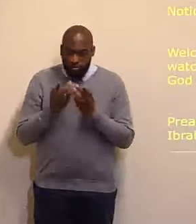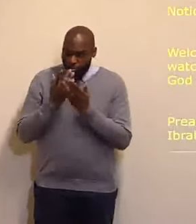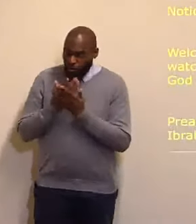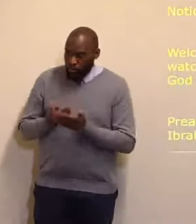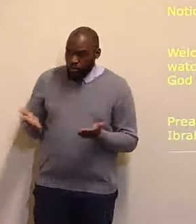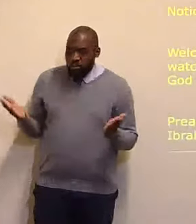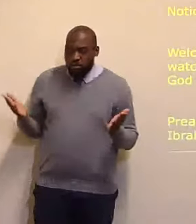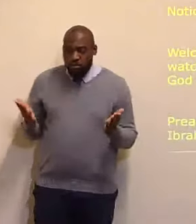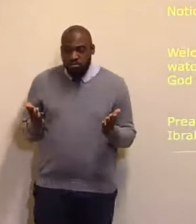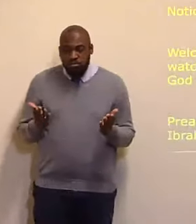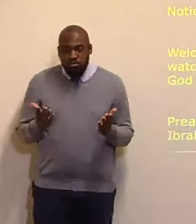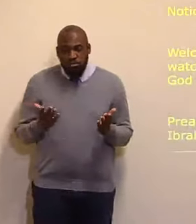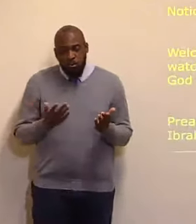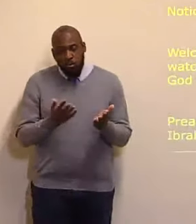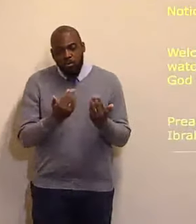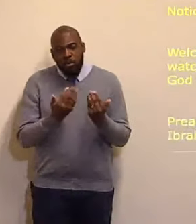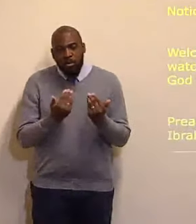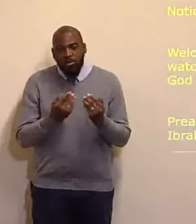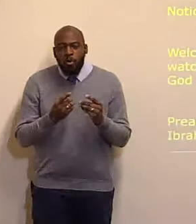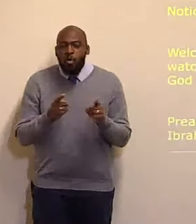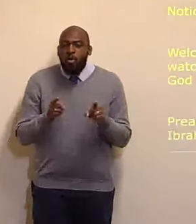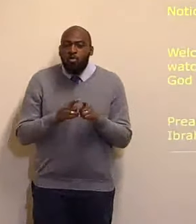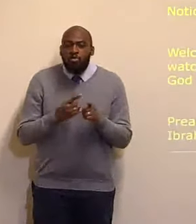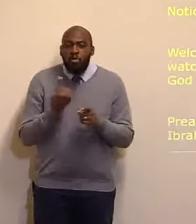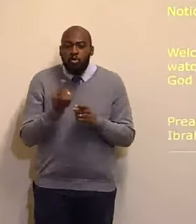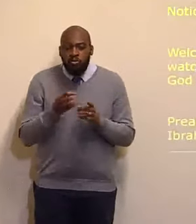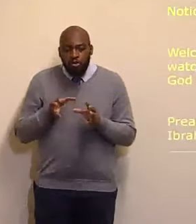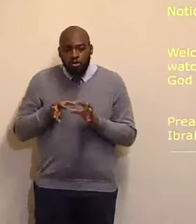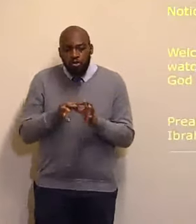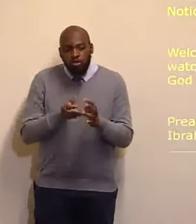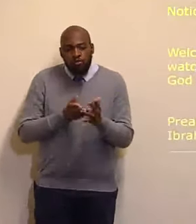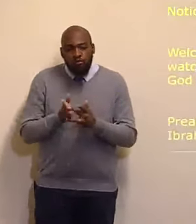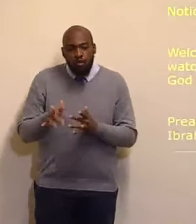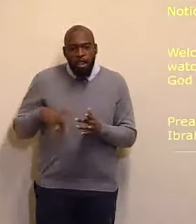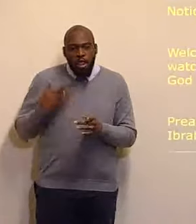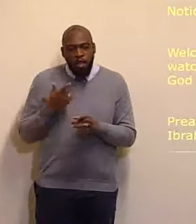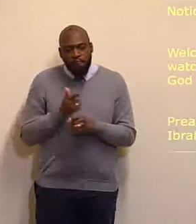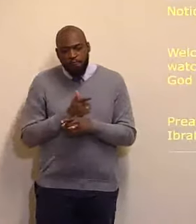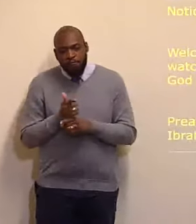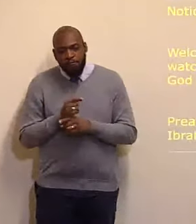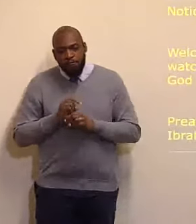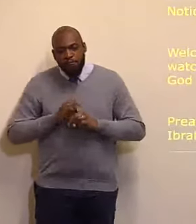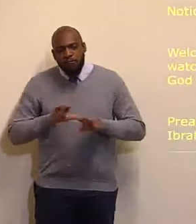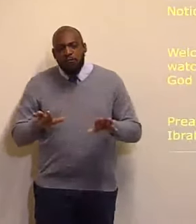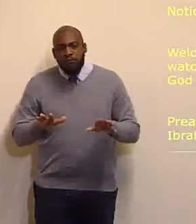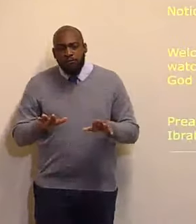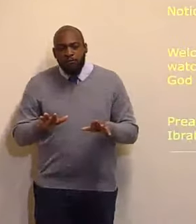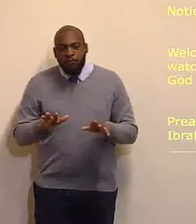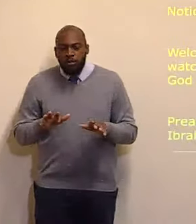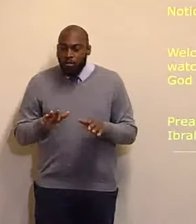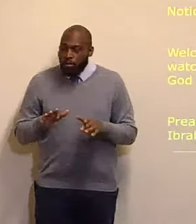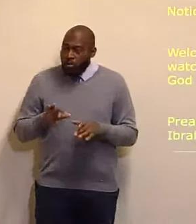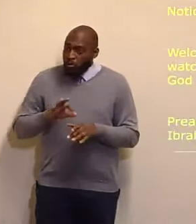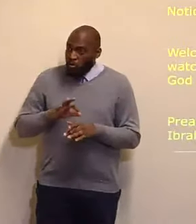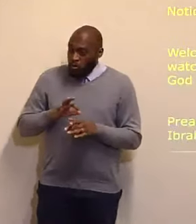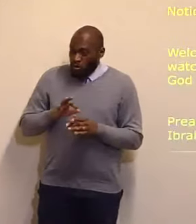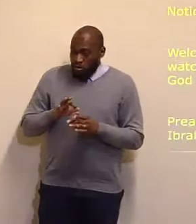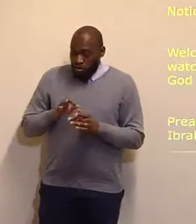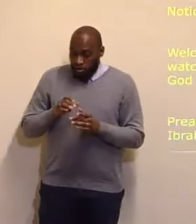And to all who will join us On live webcast The preacher today Is Pastor Ibrahim Ab